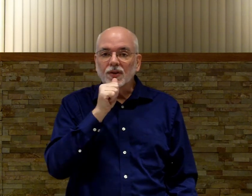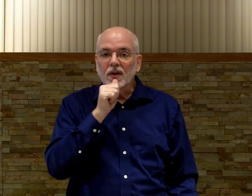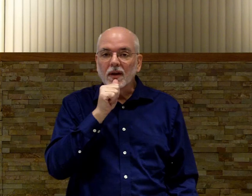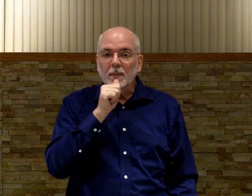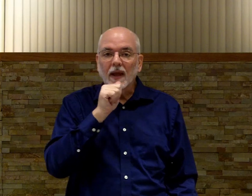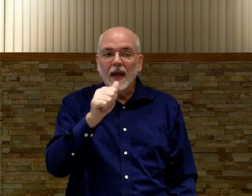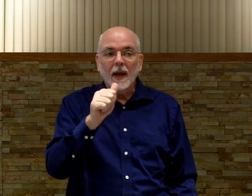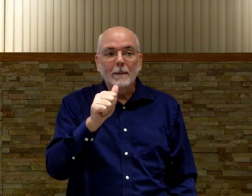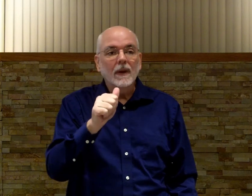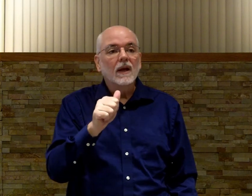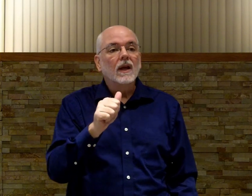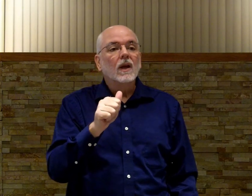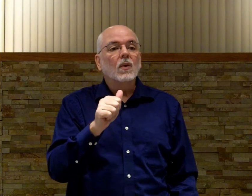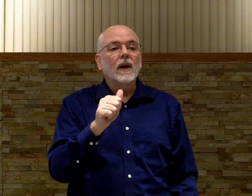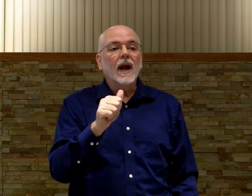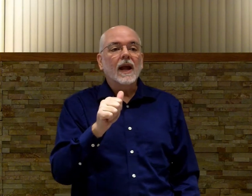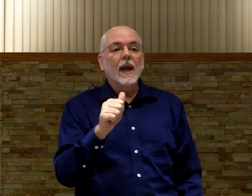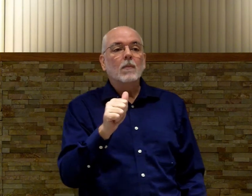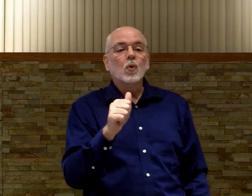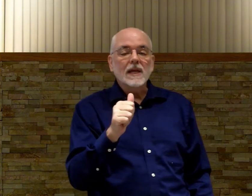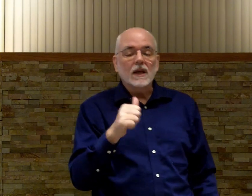under the lip. Am. When I am weak.